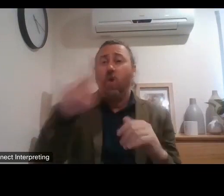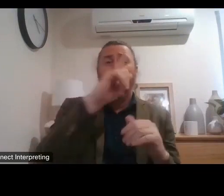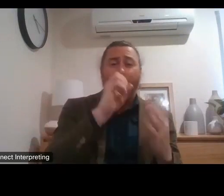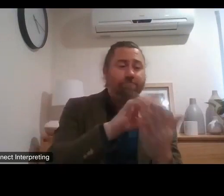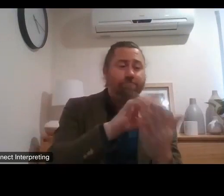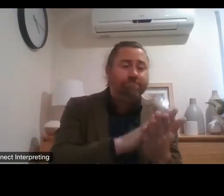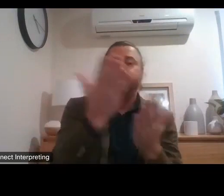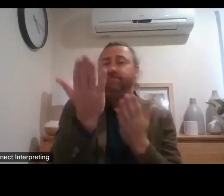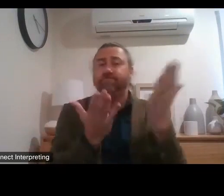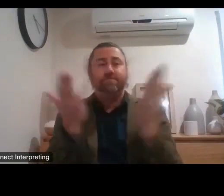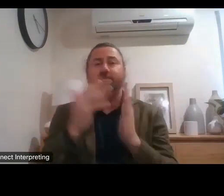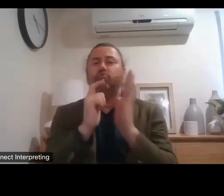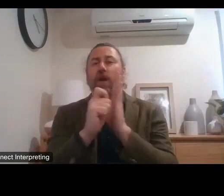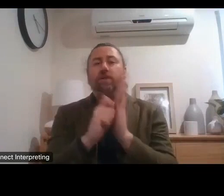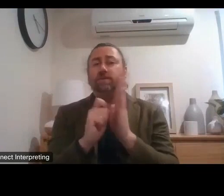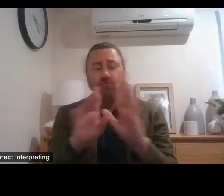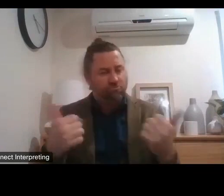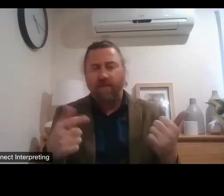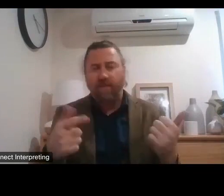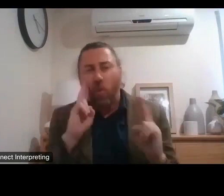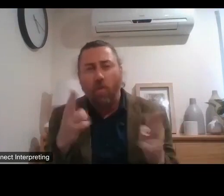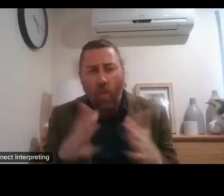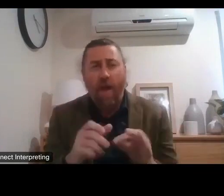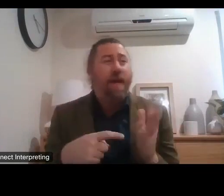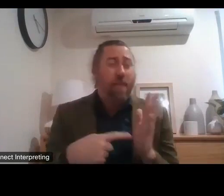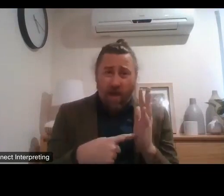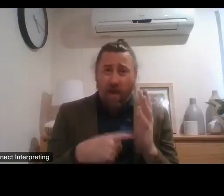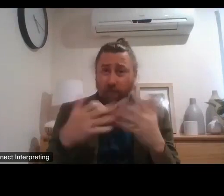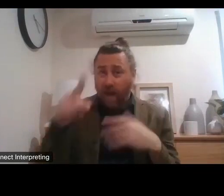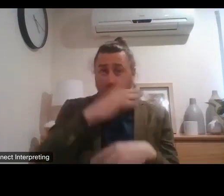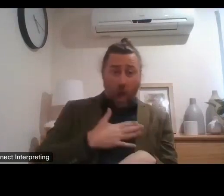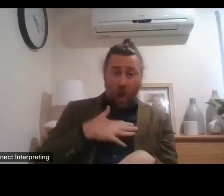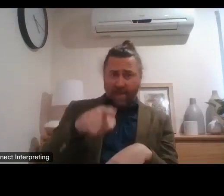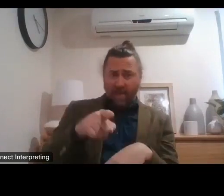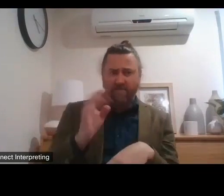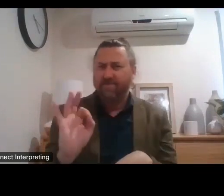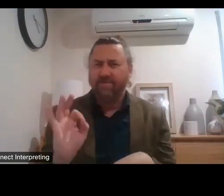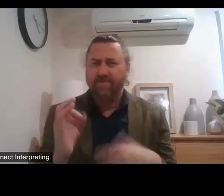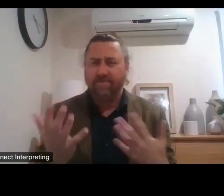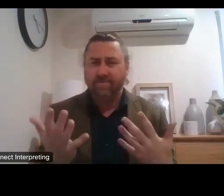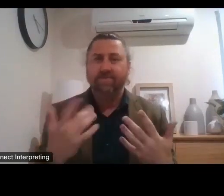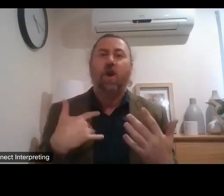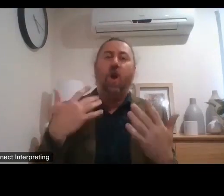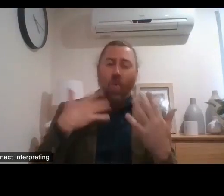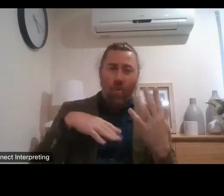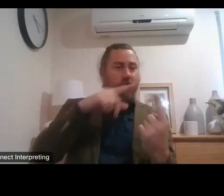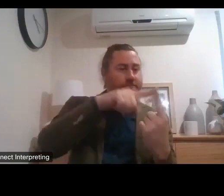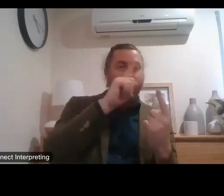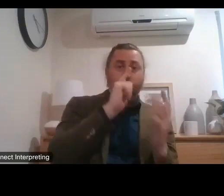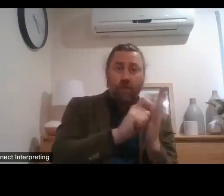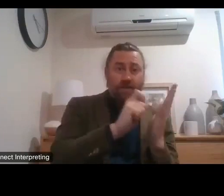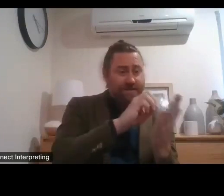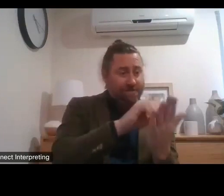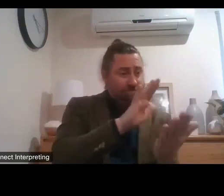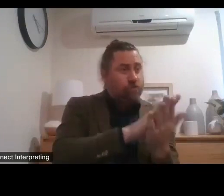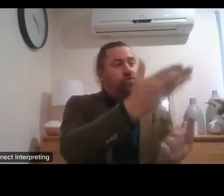and things like that but we know that that really doesn't work for everyone um and so we want to have multiple ways for people to be able to